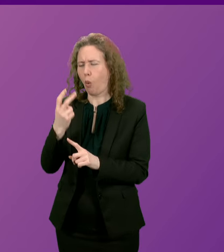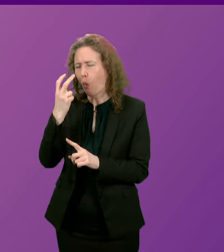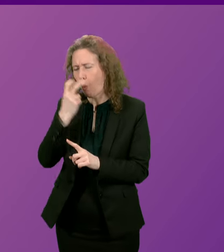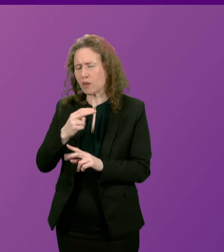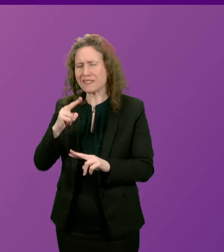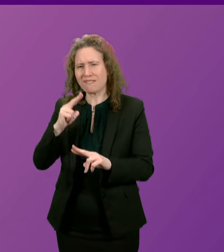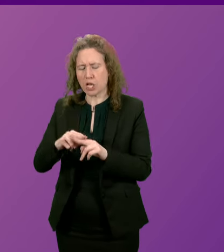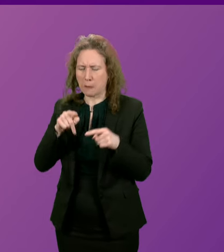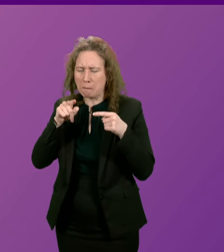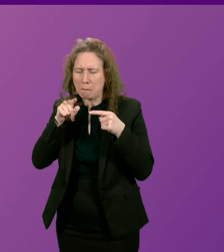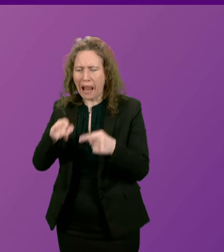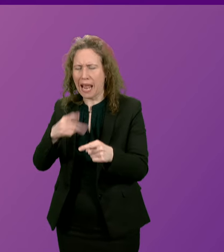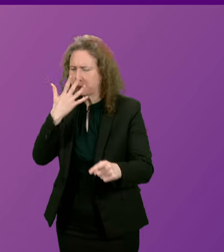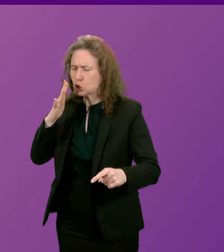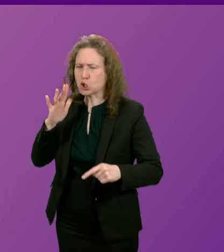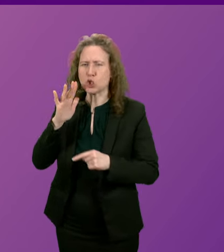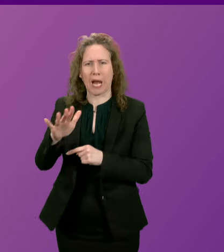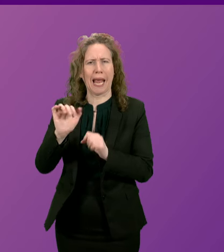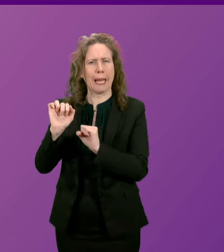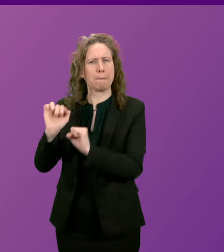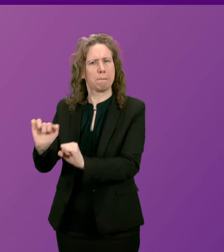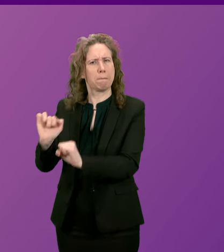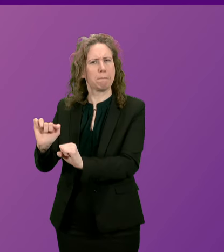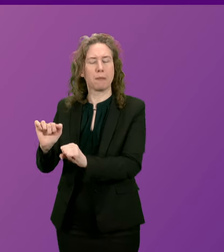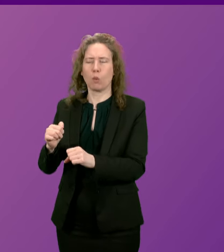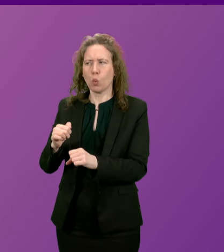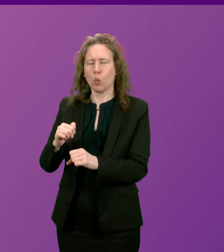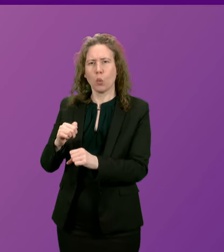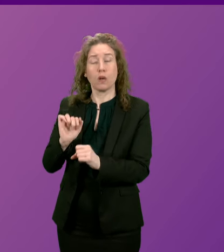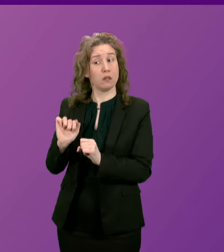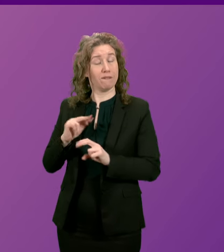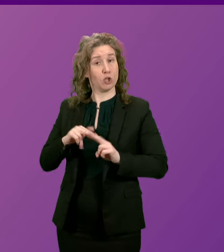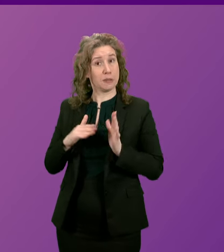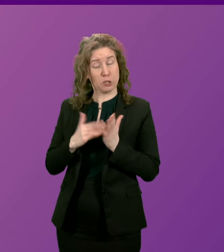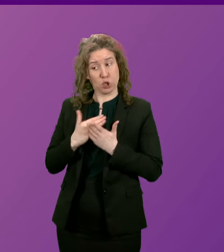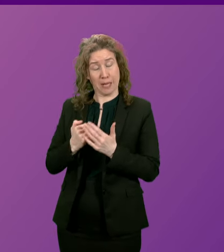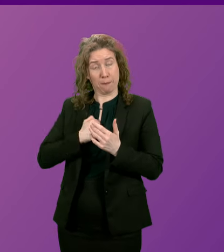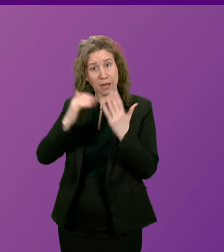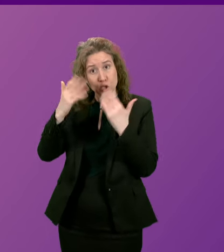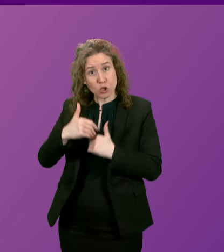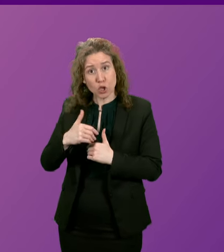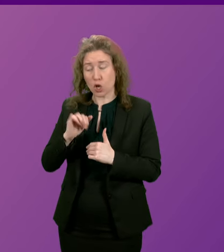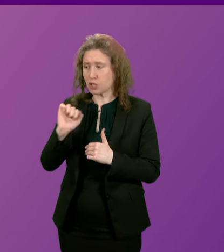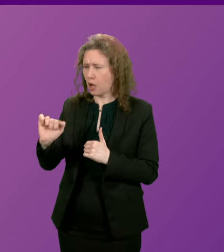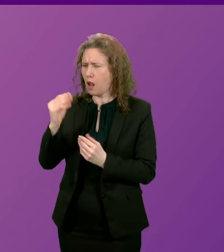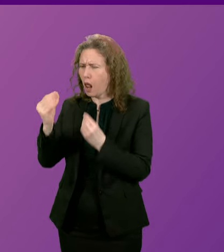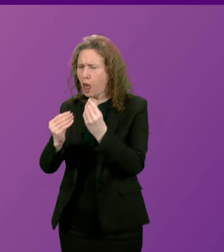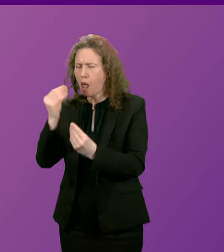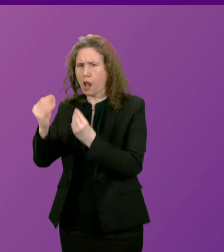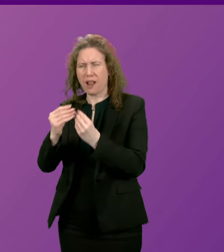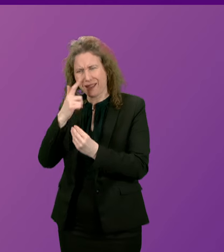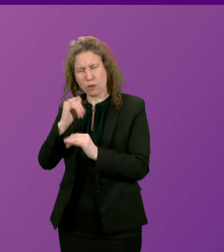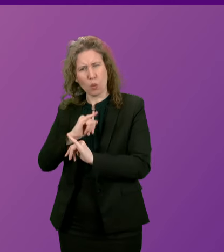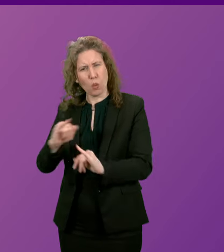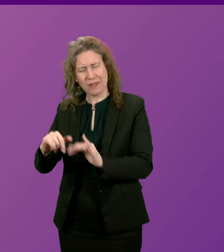blame and shame approach does the first minister share my concerns that these narratives could have a